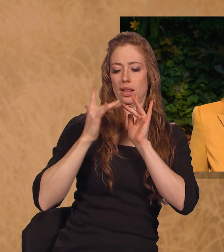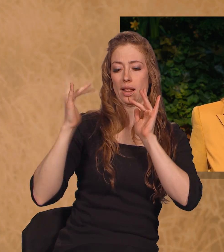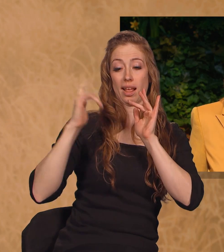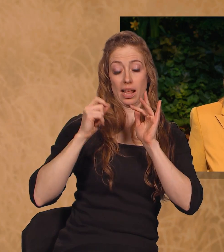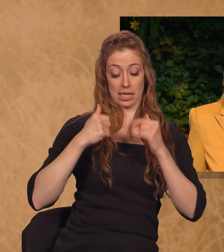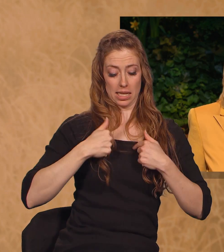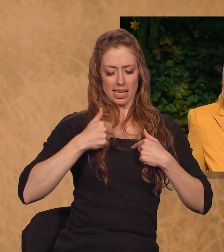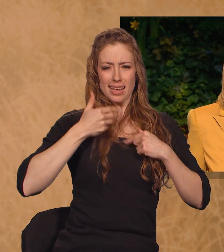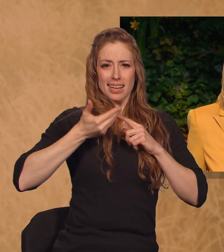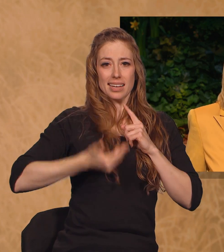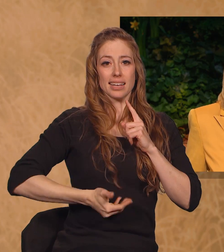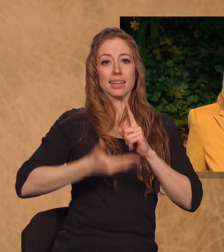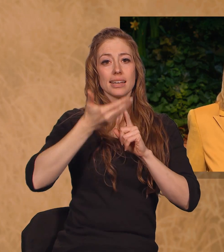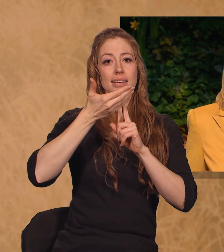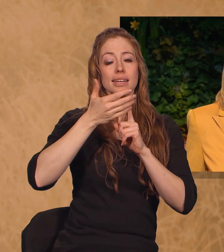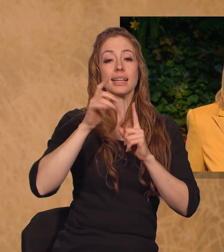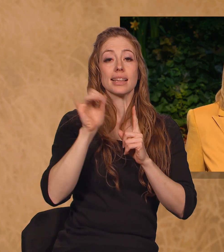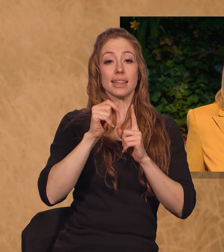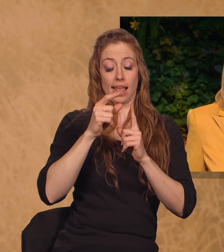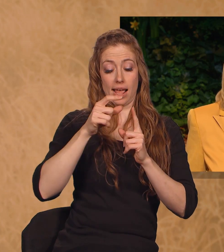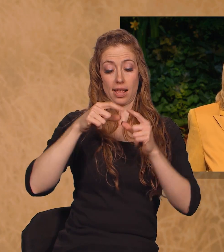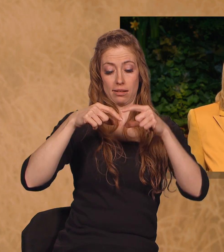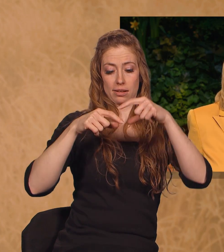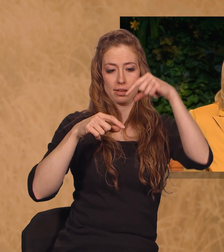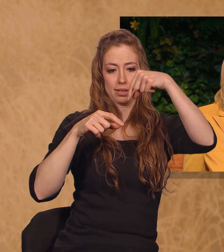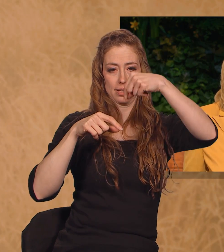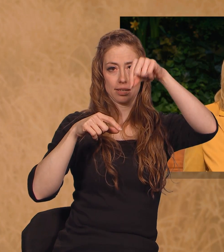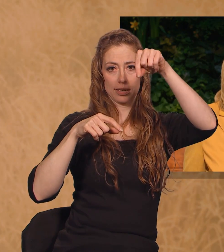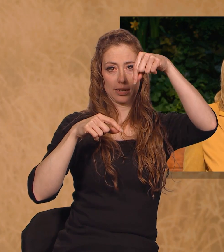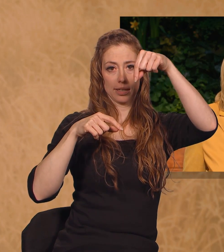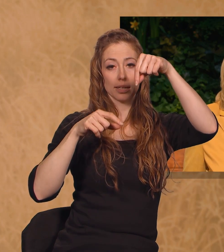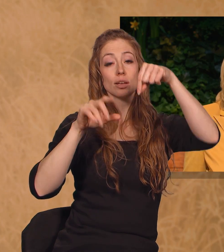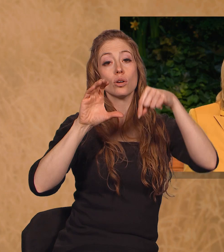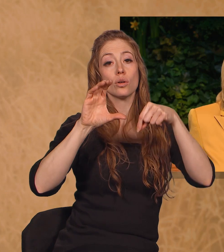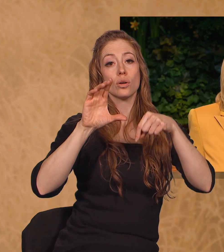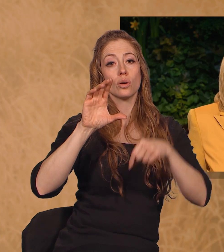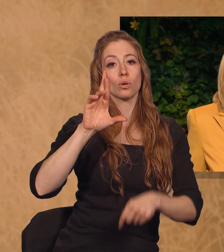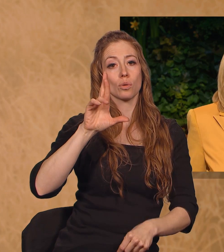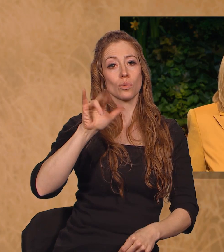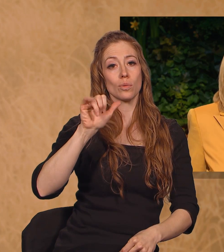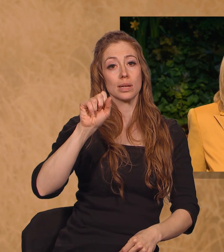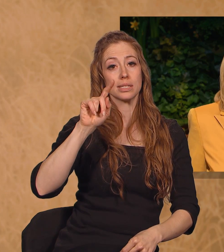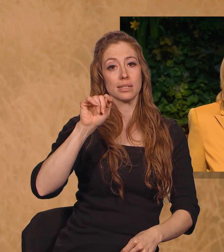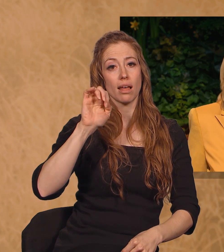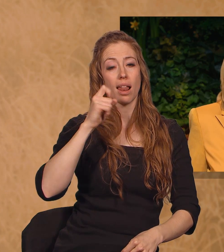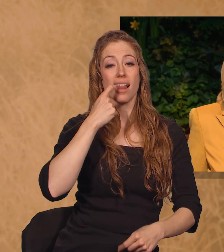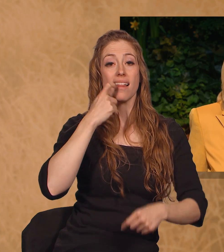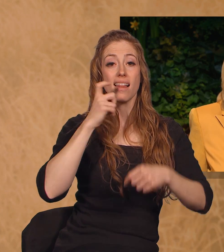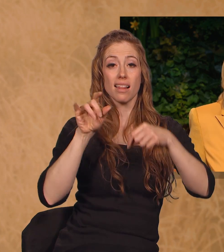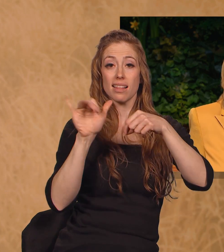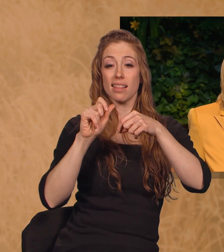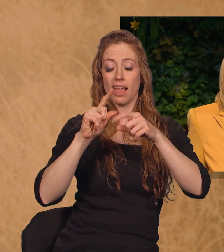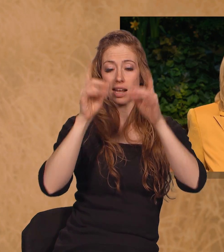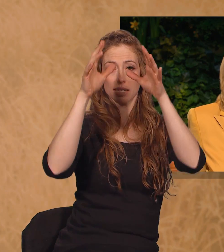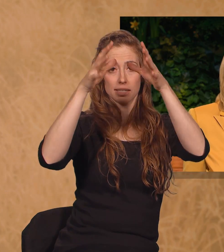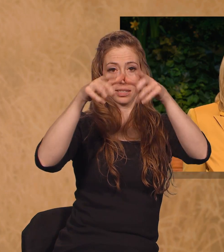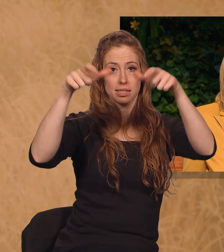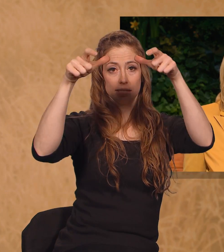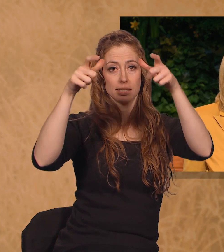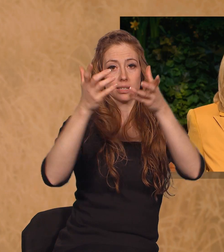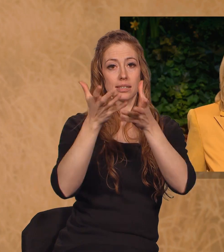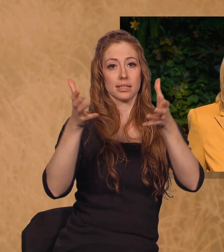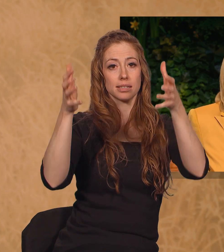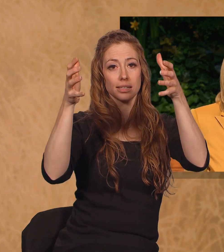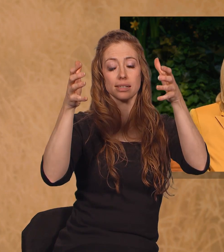tiny crystals that reflect His light, and in order to do that, we must be clean and free from the